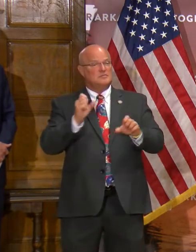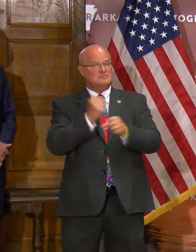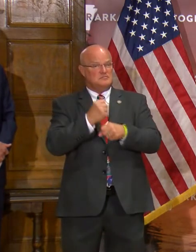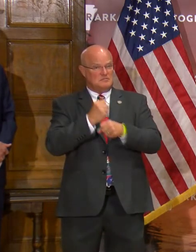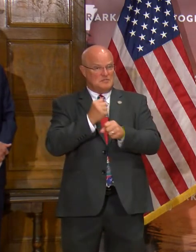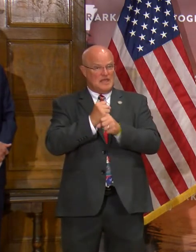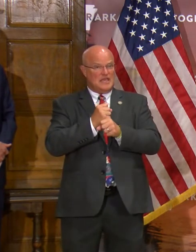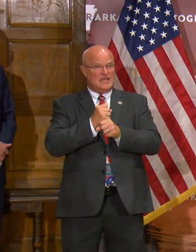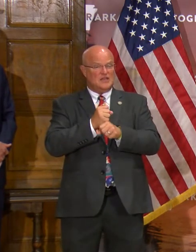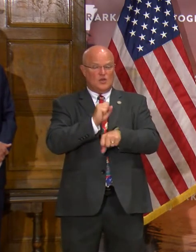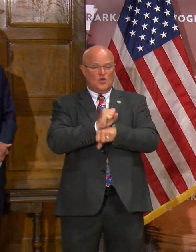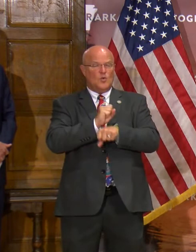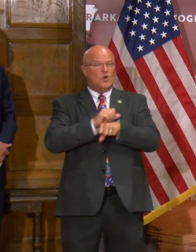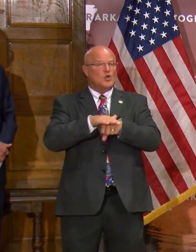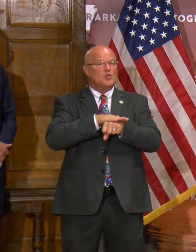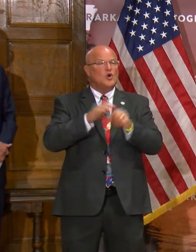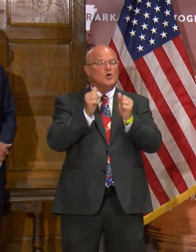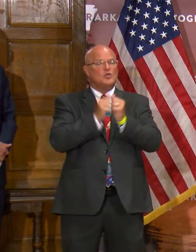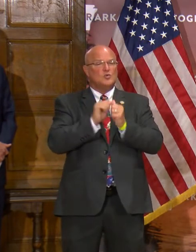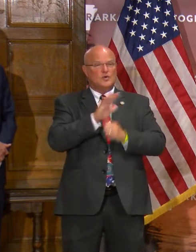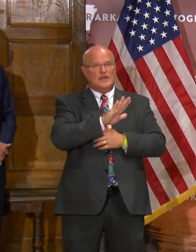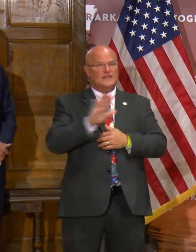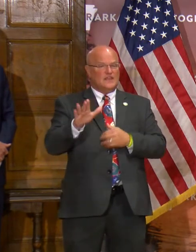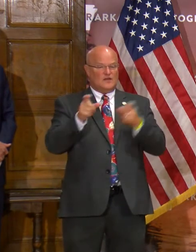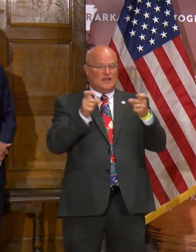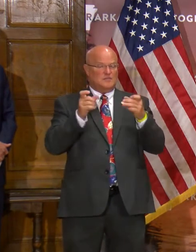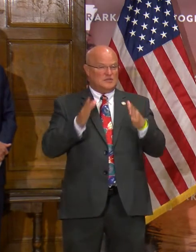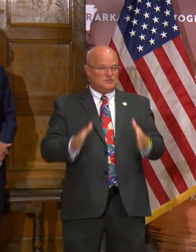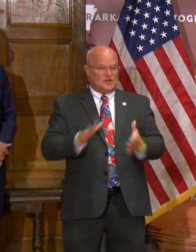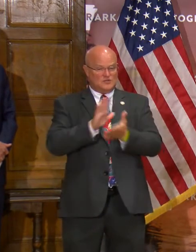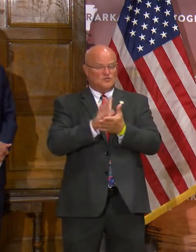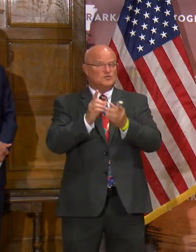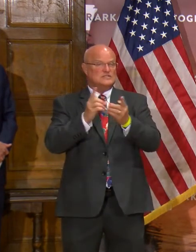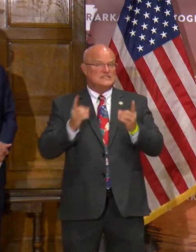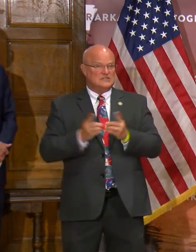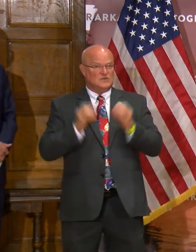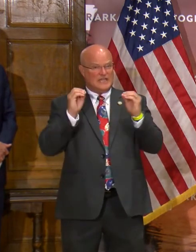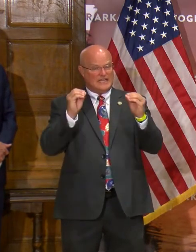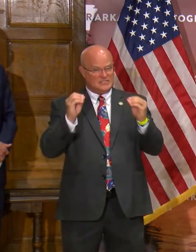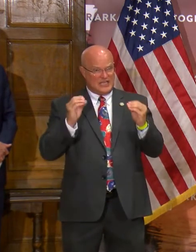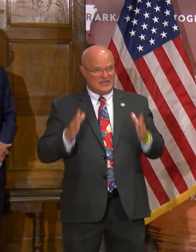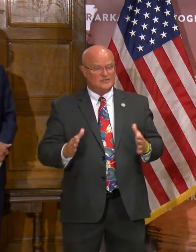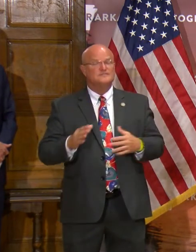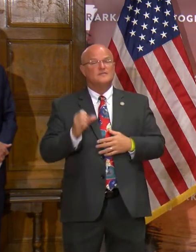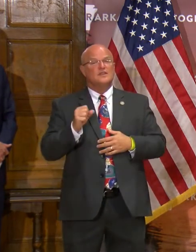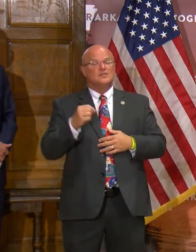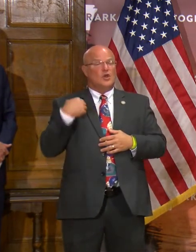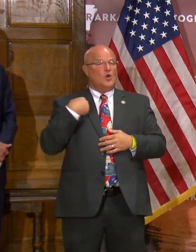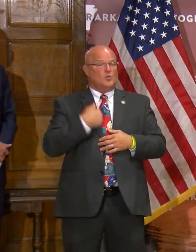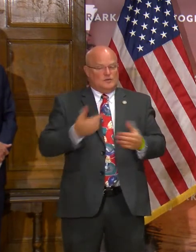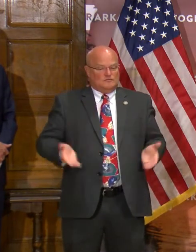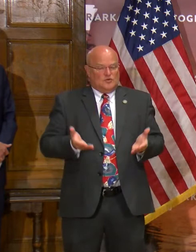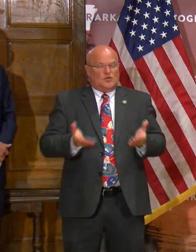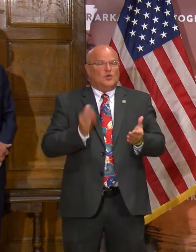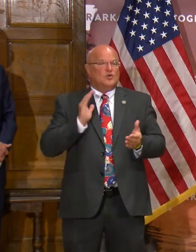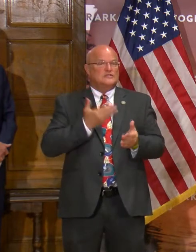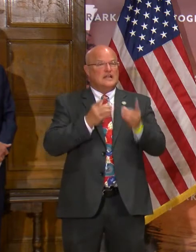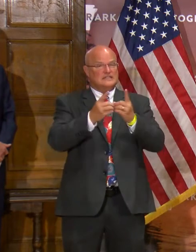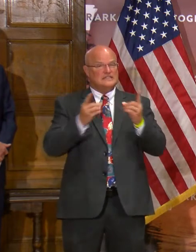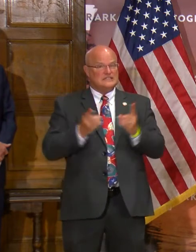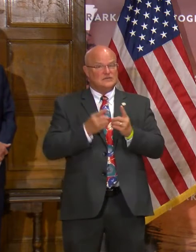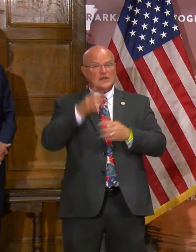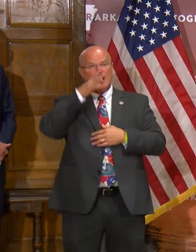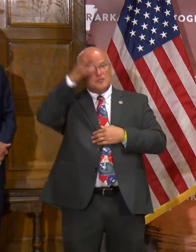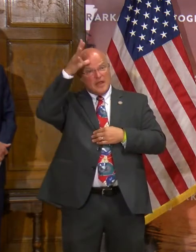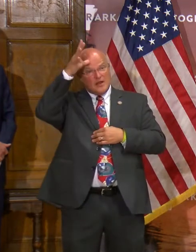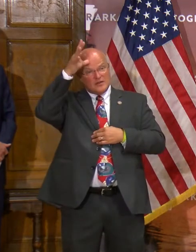made working locally with their administrators and school districts and educators. So we would just encourage our districts, our